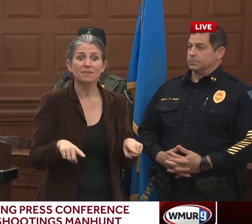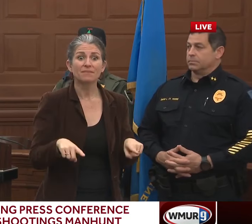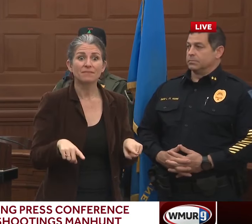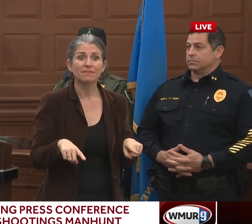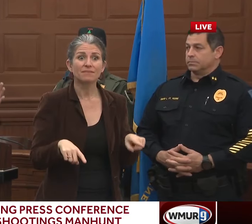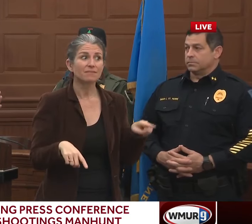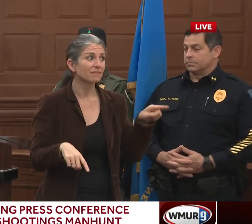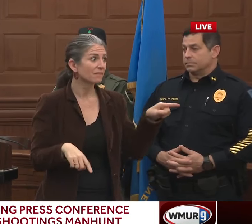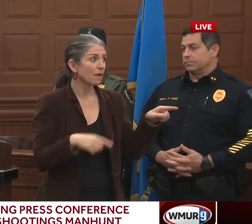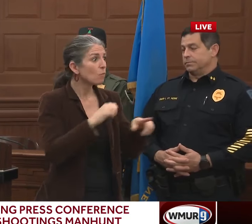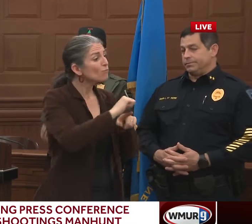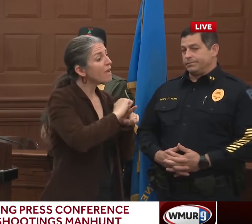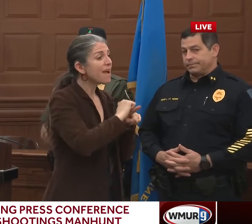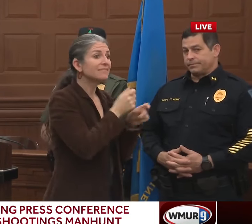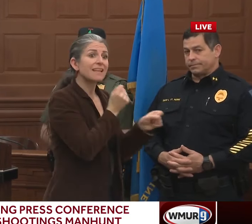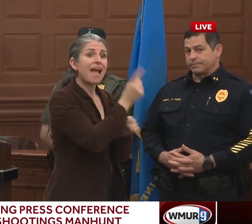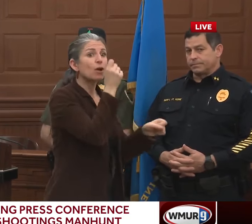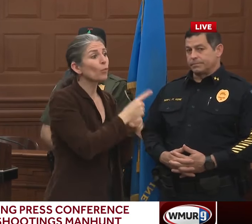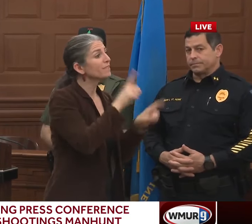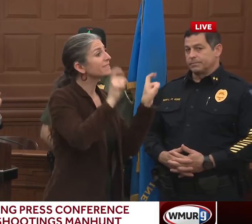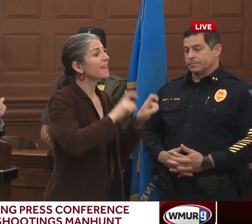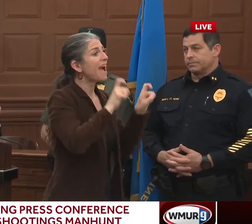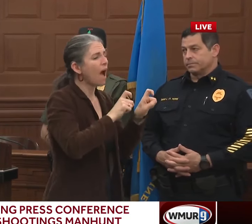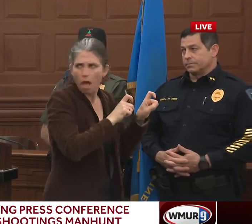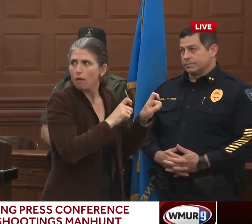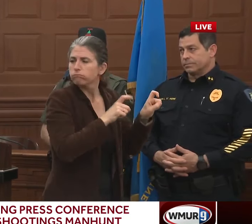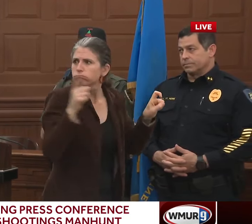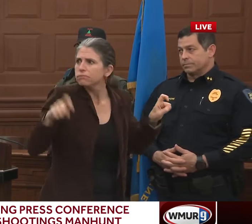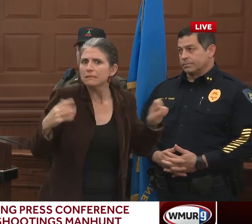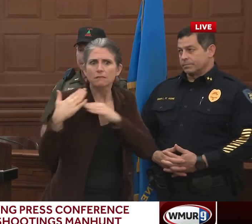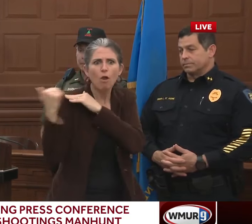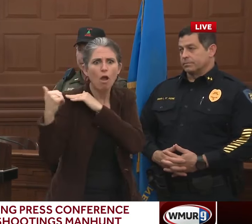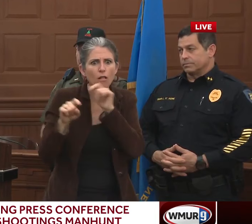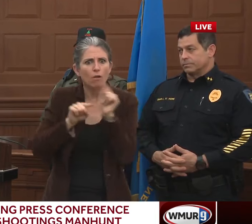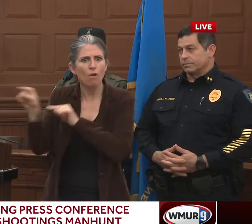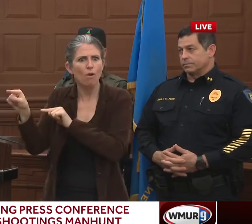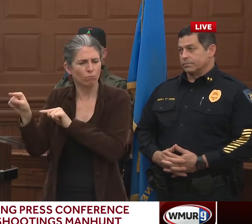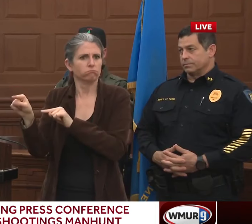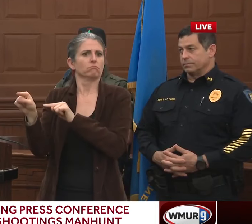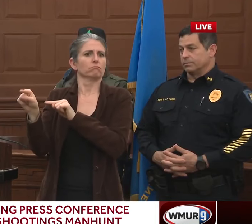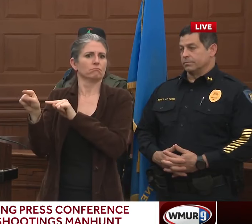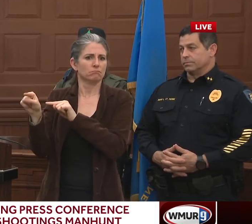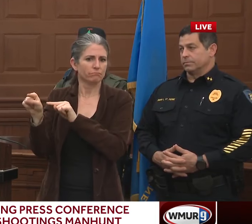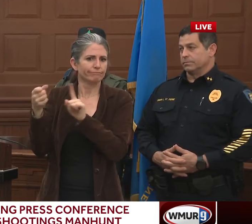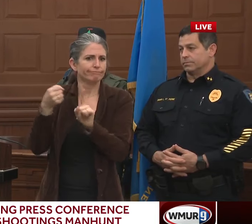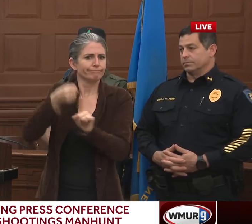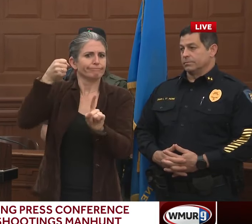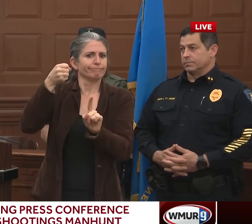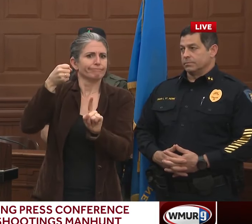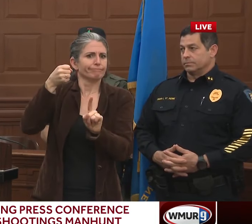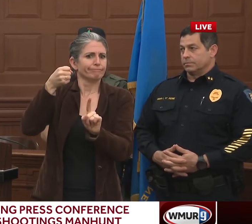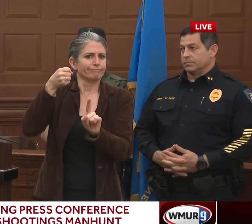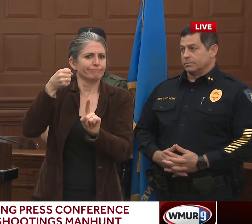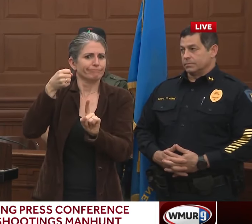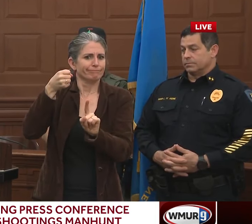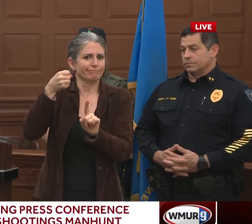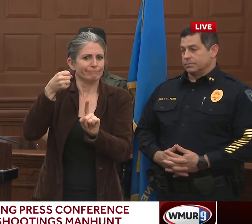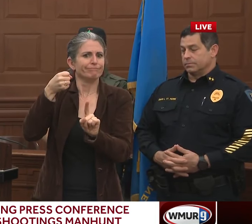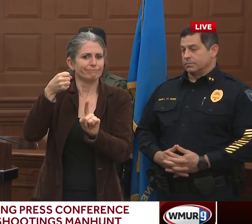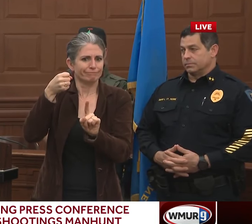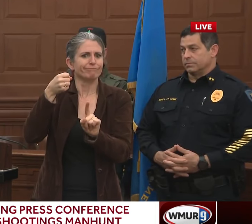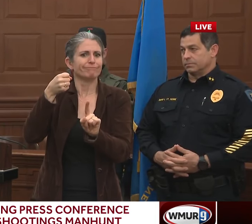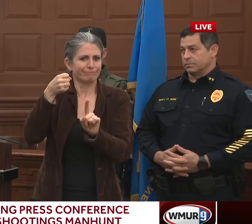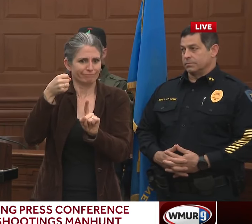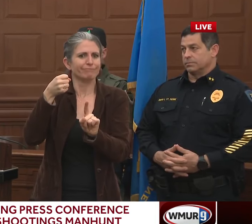things happen, everybody's going. You could be a detective, the chief's bailing out of the station. You could be wherever. Everybody goes. So being